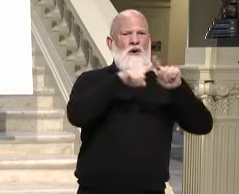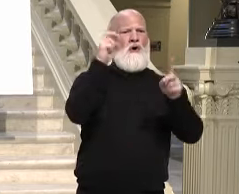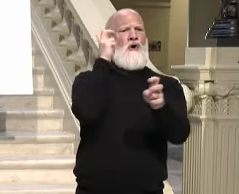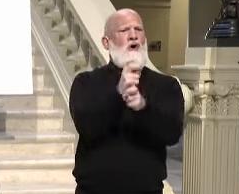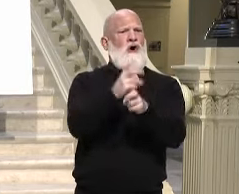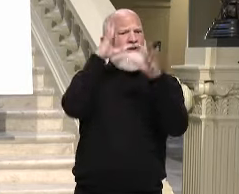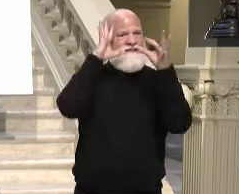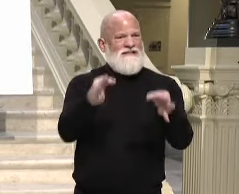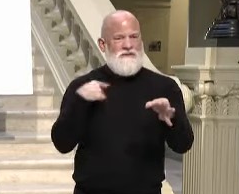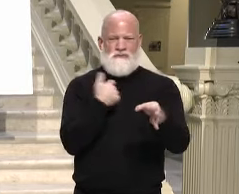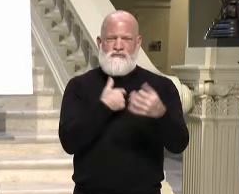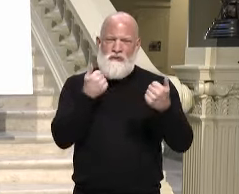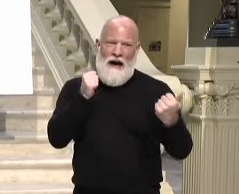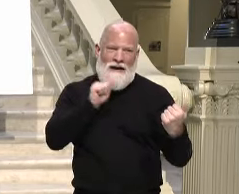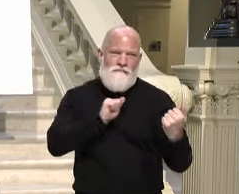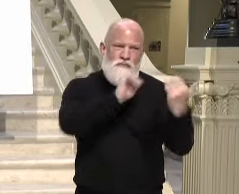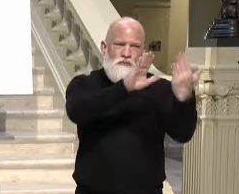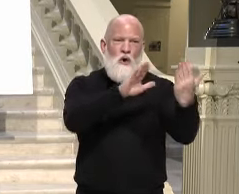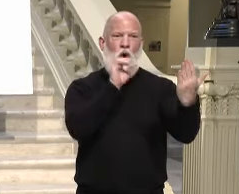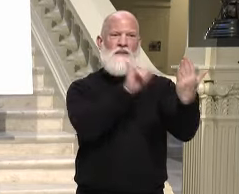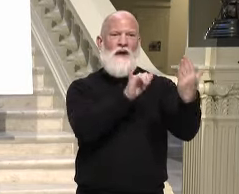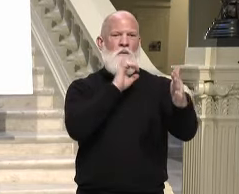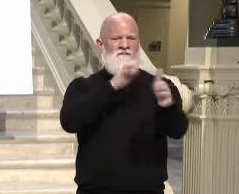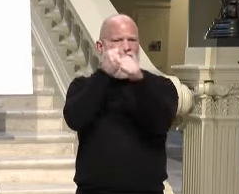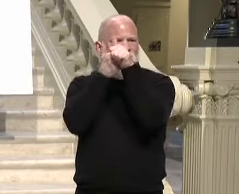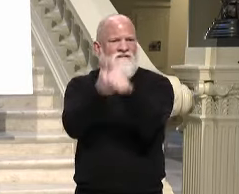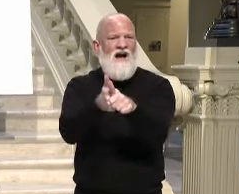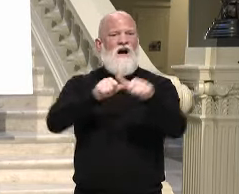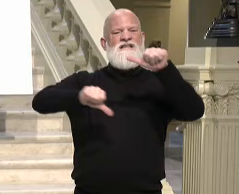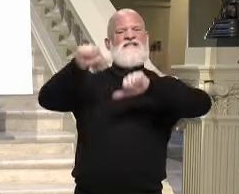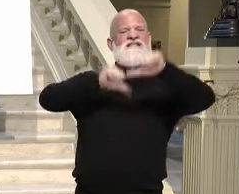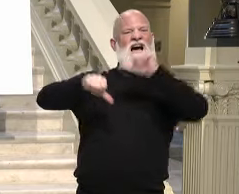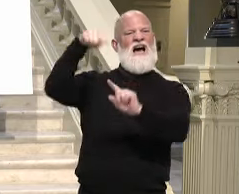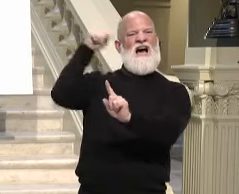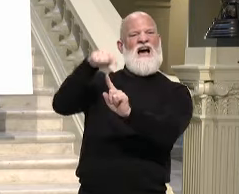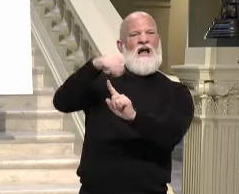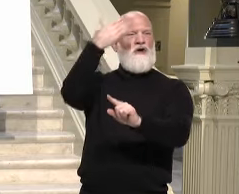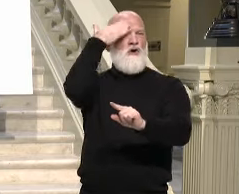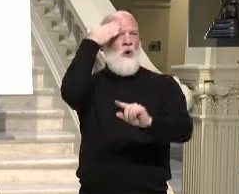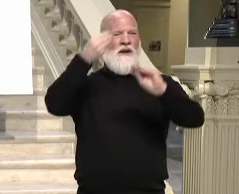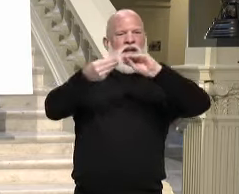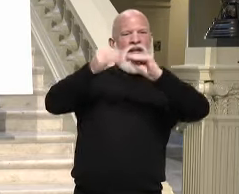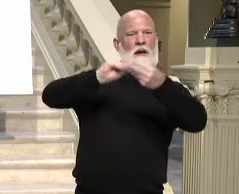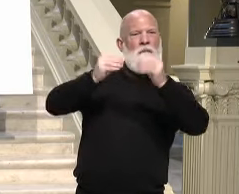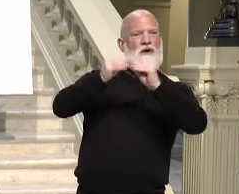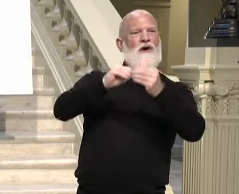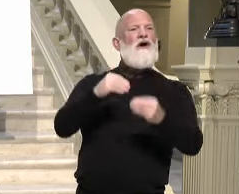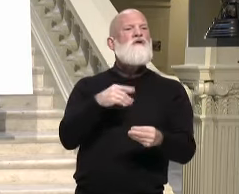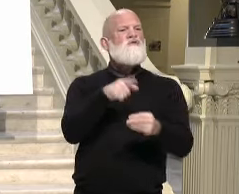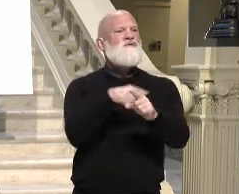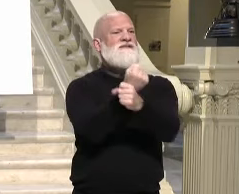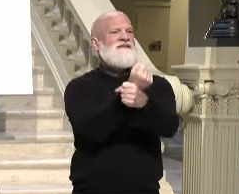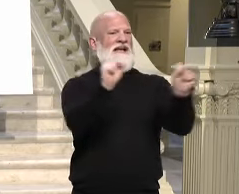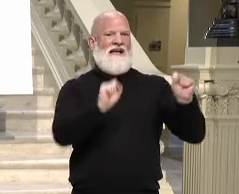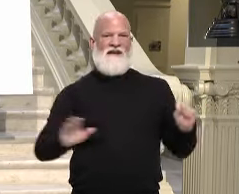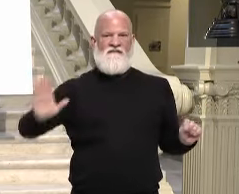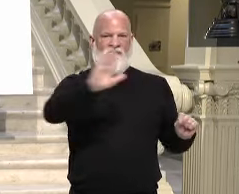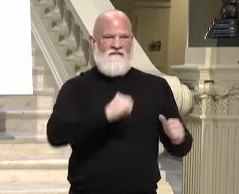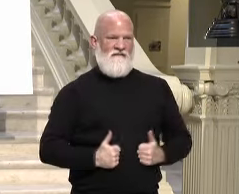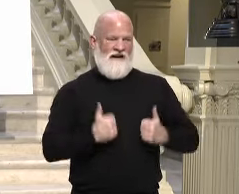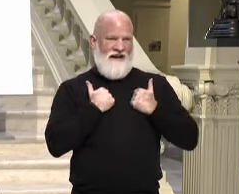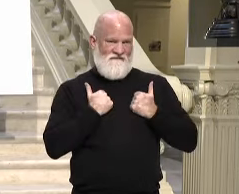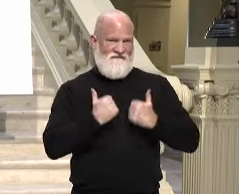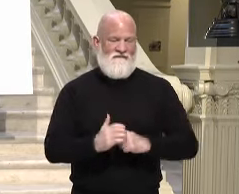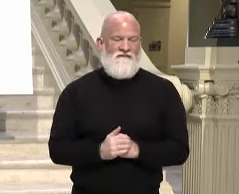and ultimately has saved lives. But thankfully, we're seeing an increased supply. Next week's